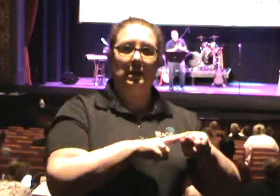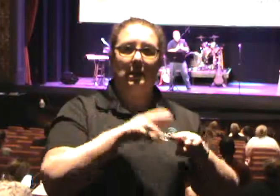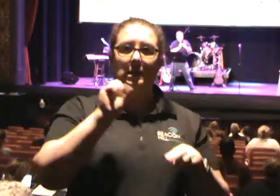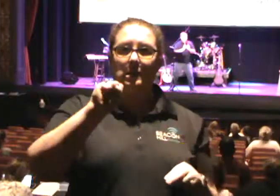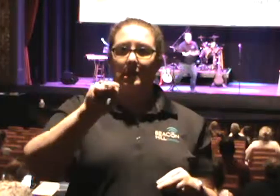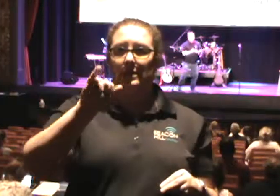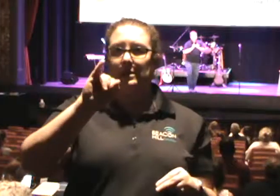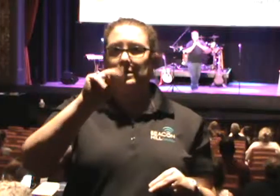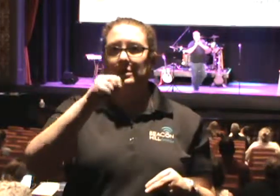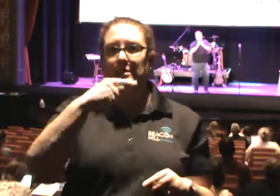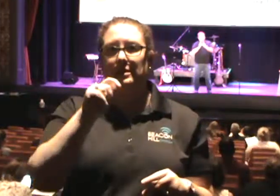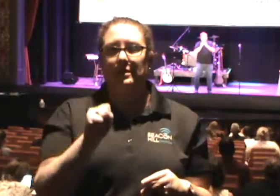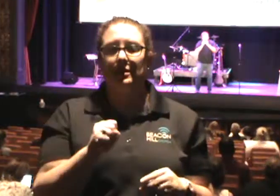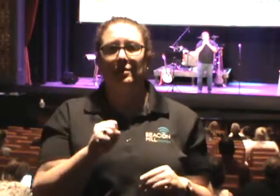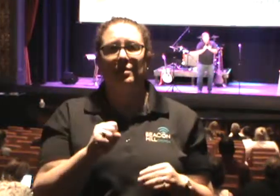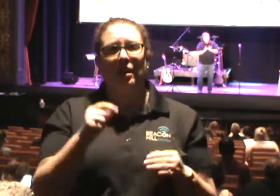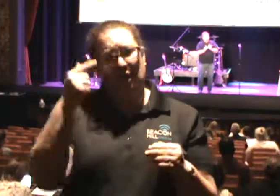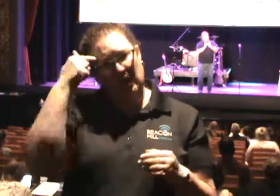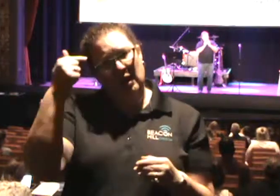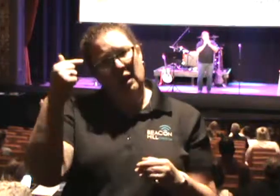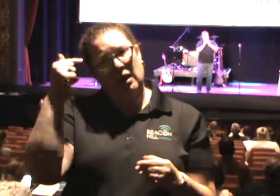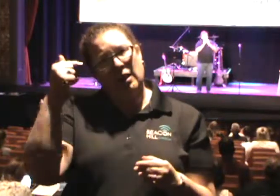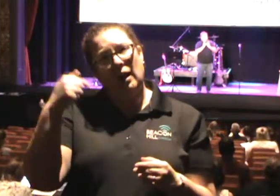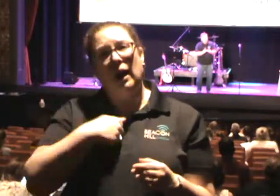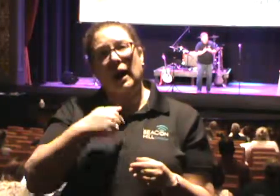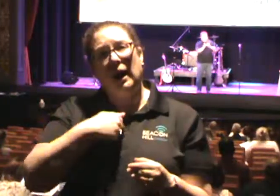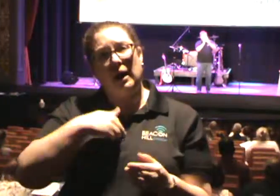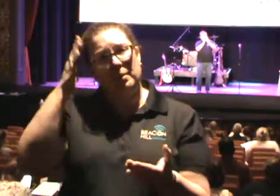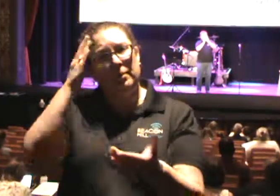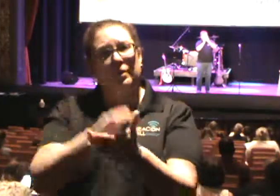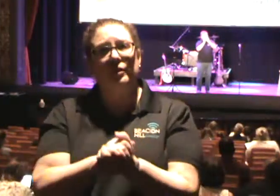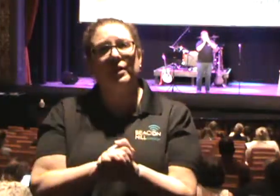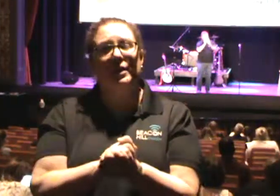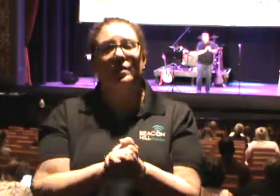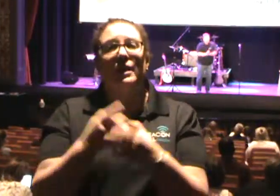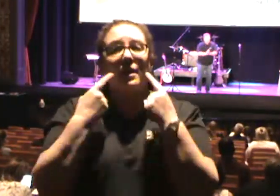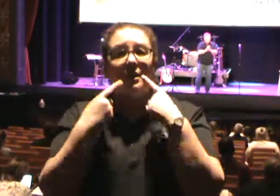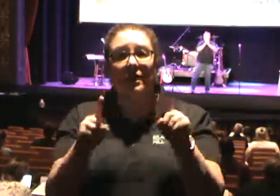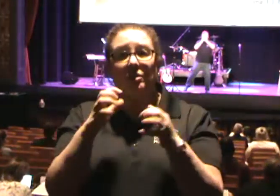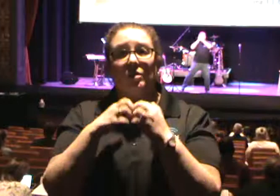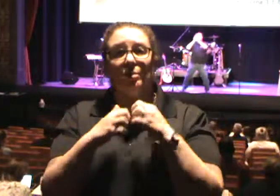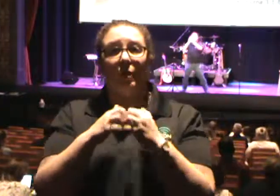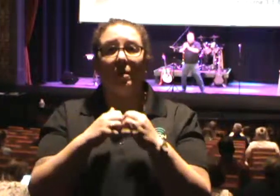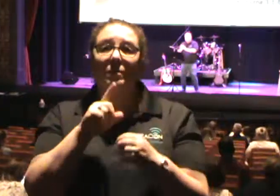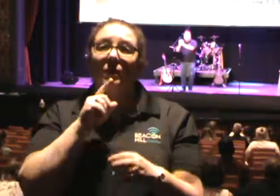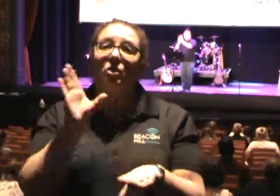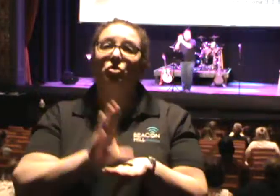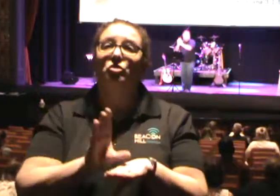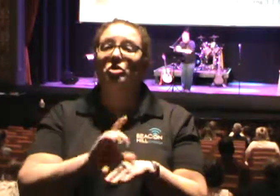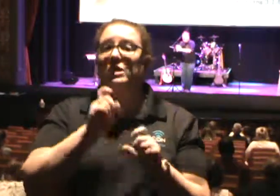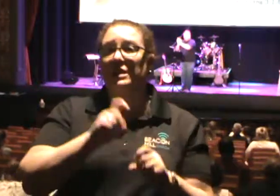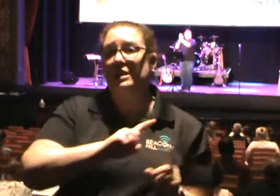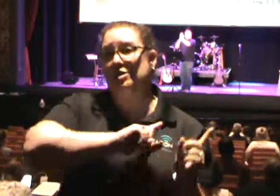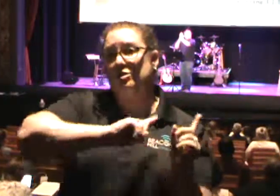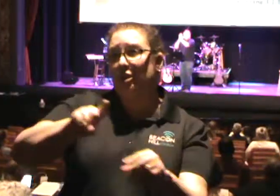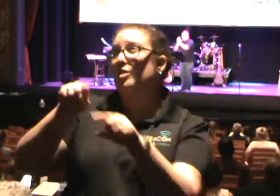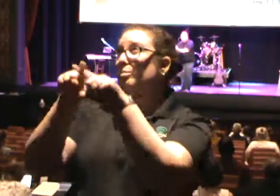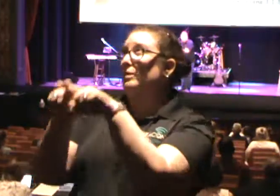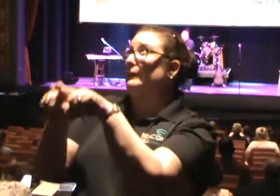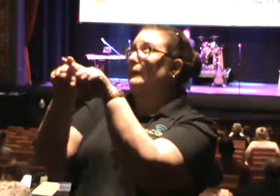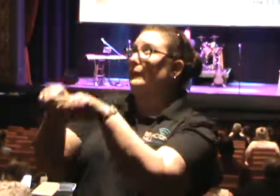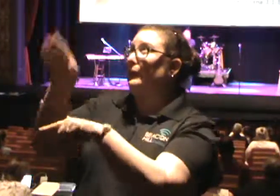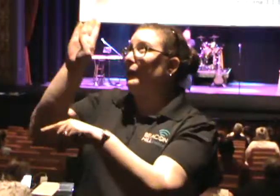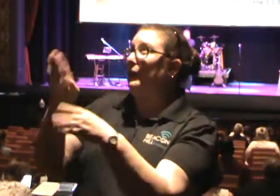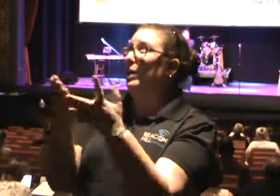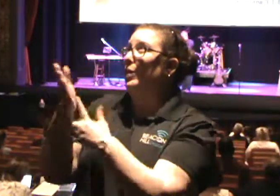believe the solution to the problem is that the church needs to return to depending on God through